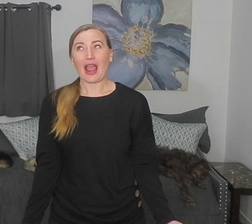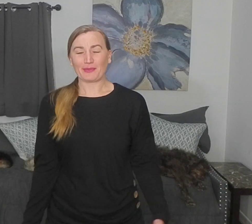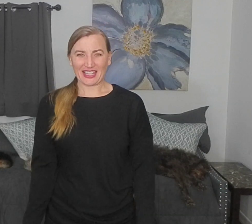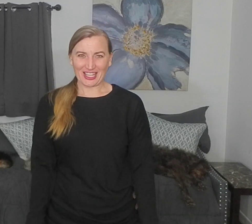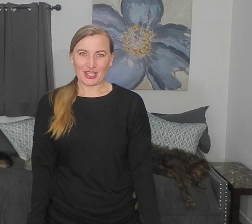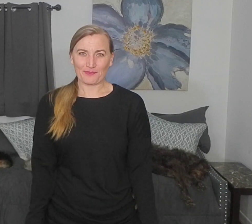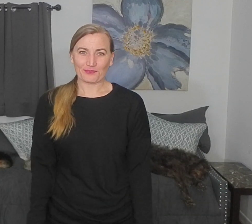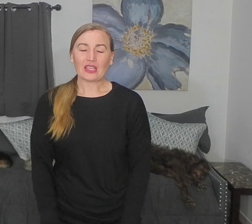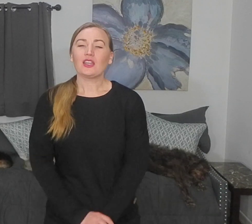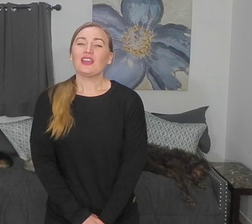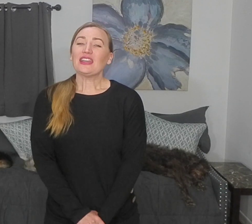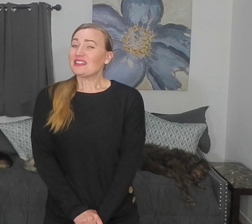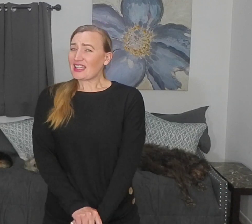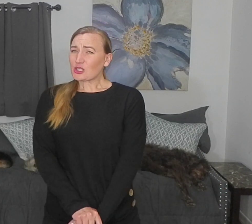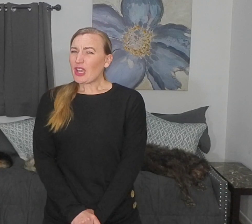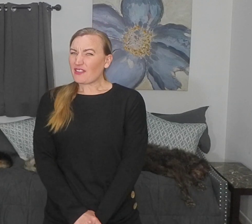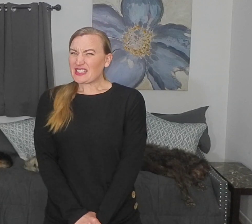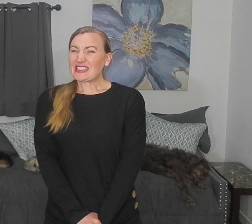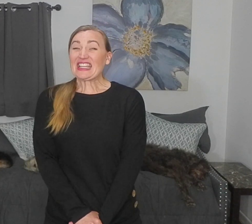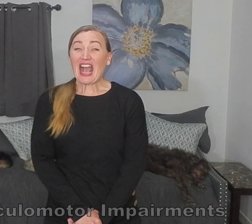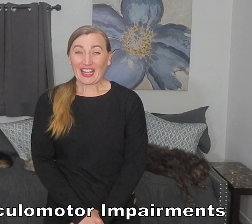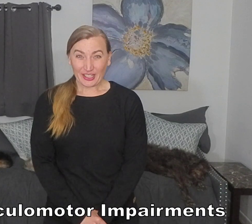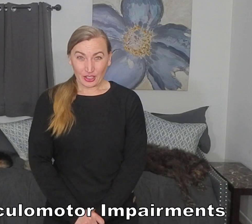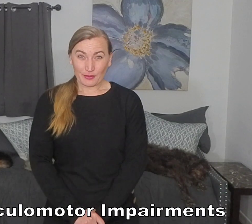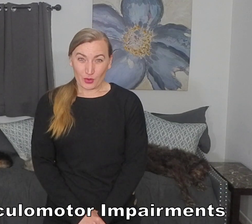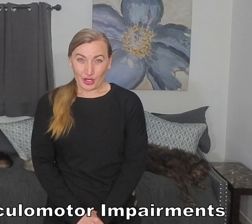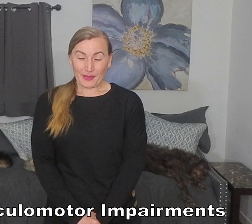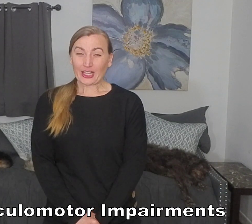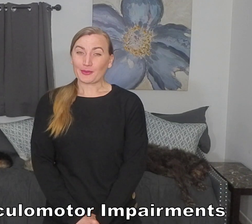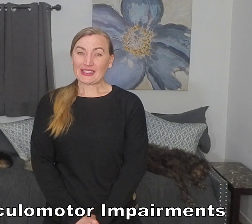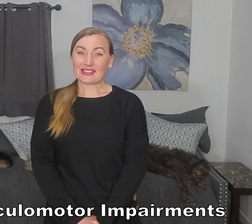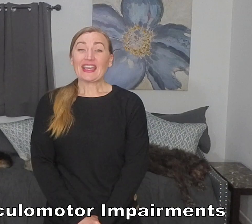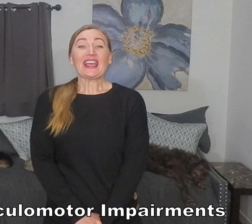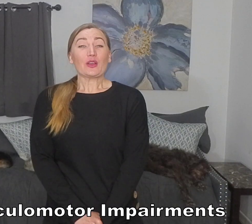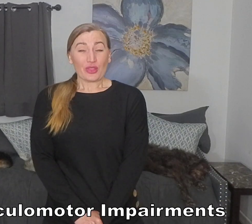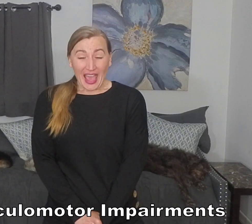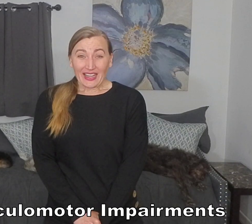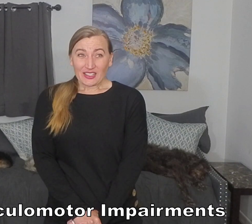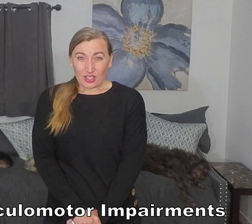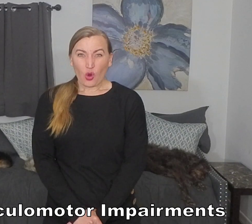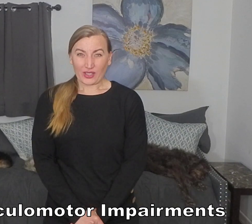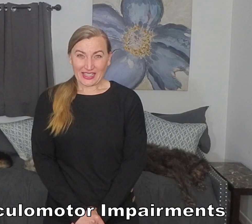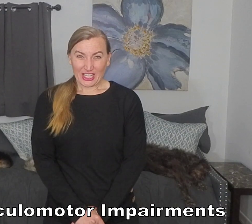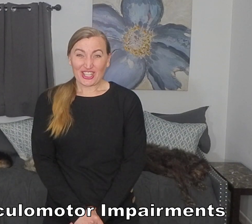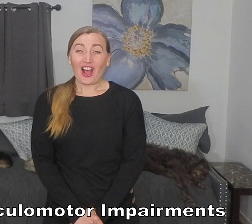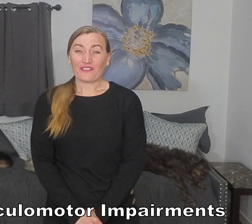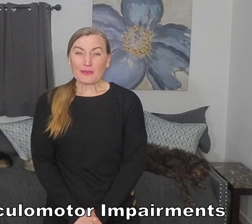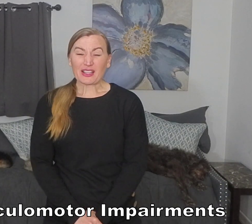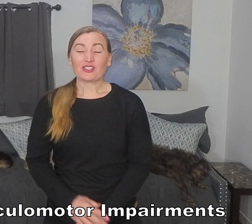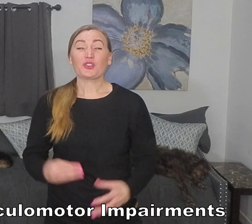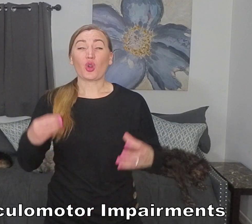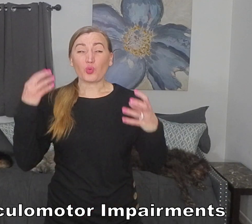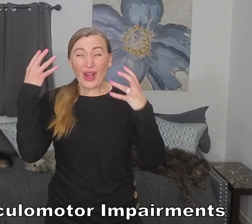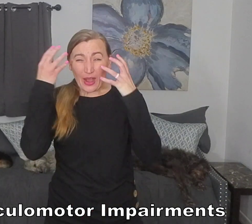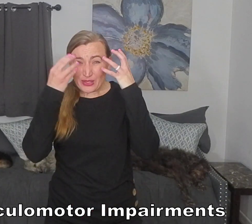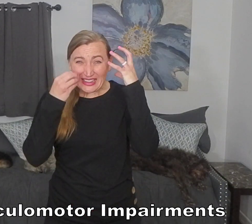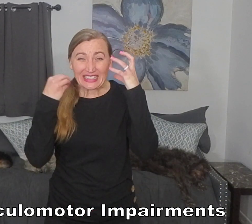application. Next, we often see ocular motor impairments. That is the coordination of the muscles around the